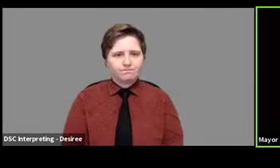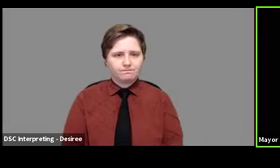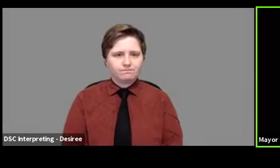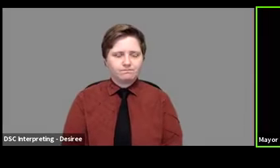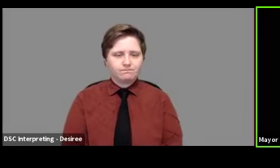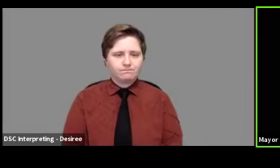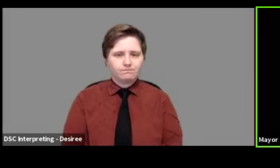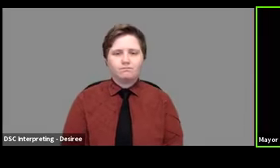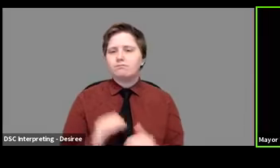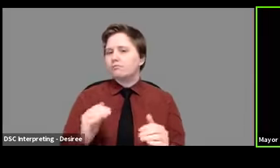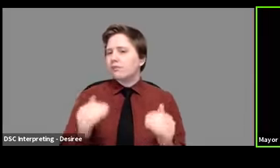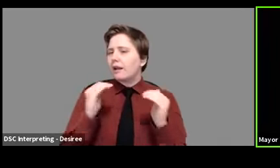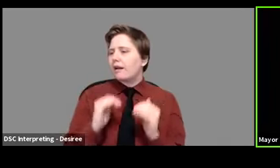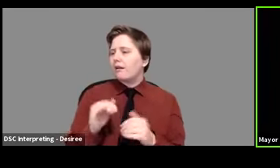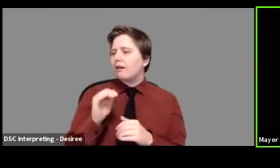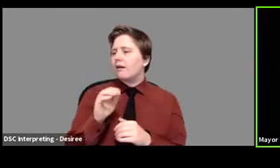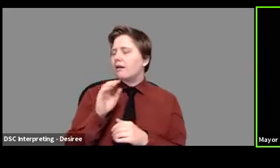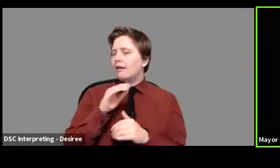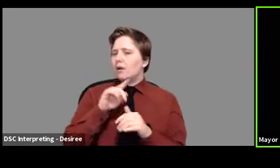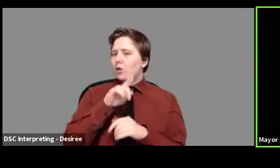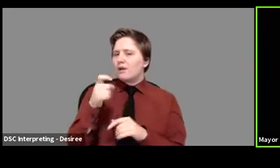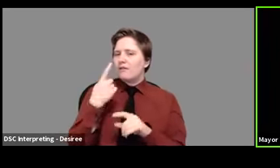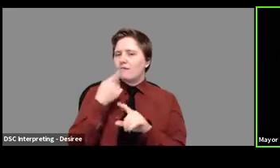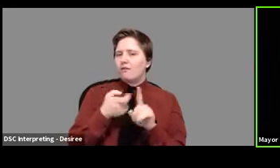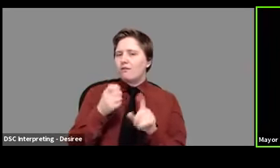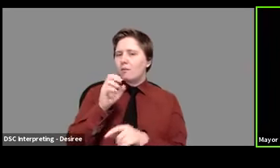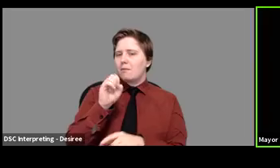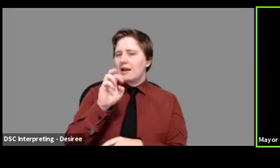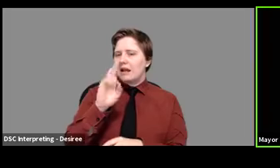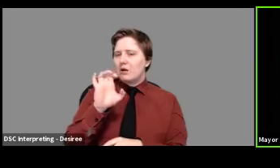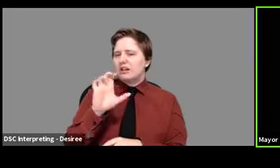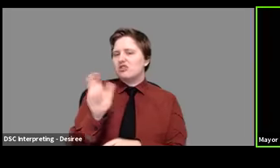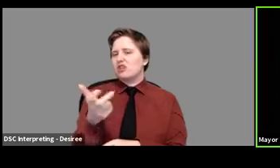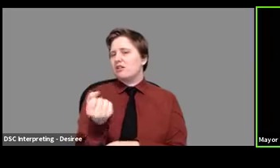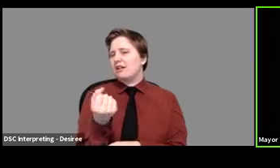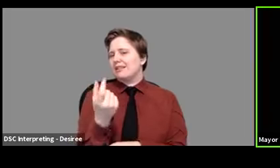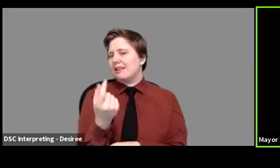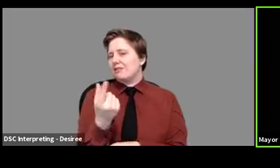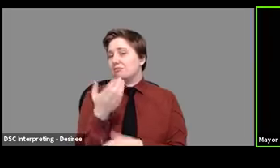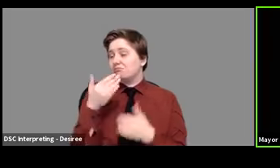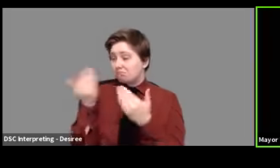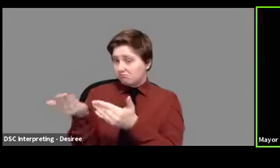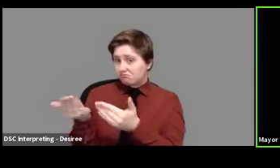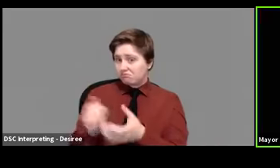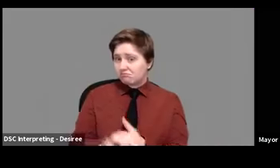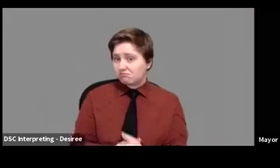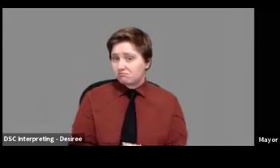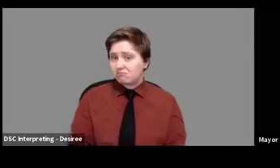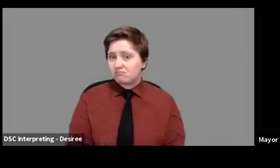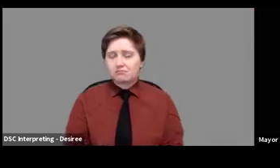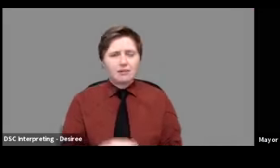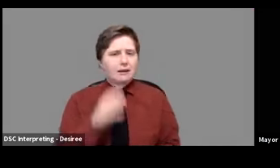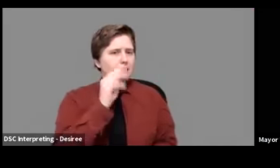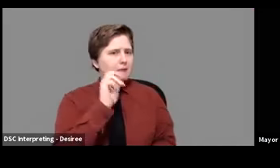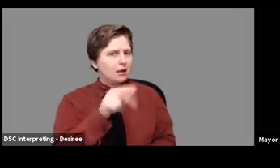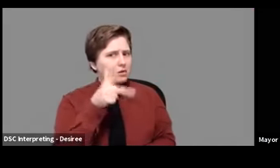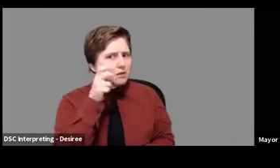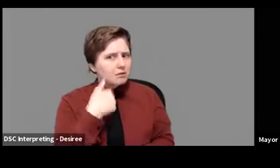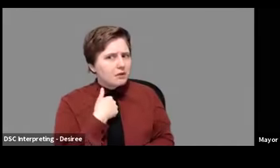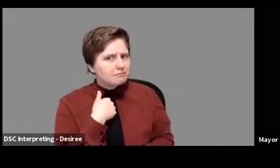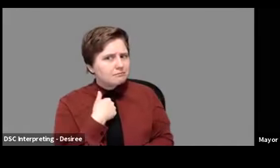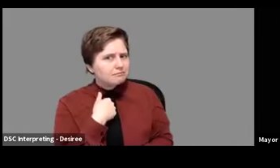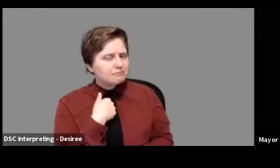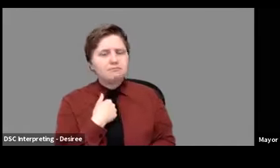The next question is from Eric from channel 11. Eric. Hi, Mayor. Can you hear me? Yeah.